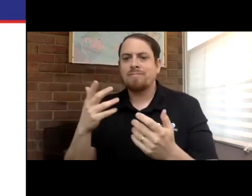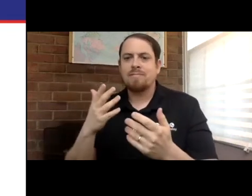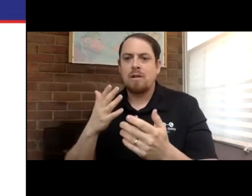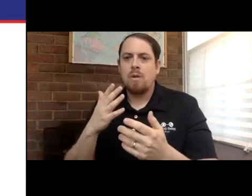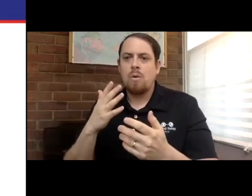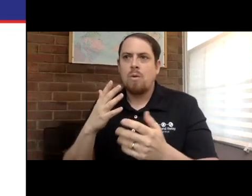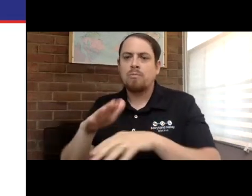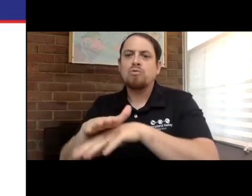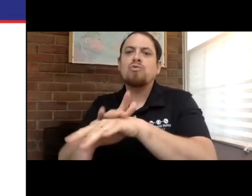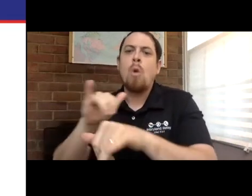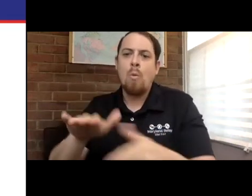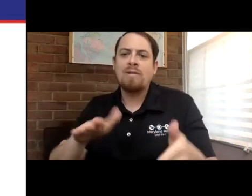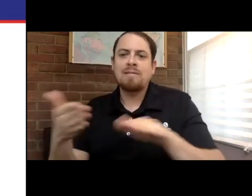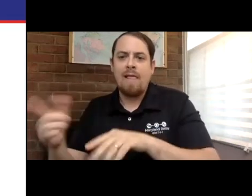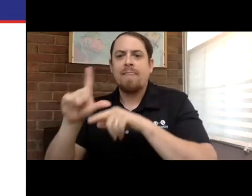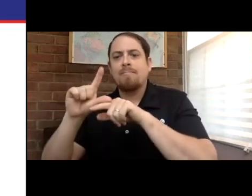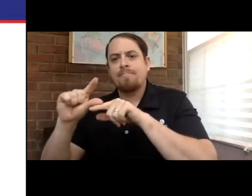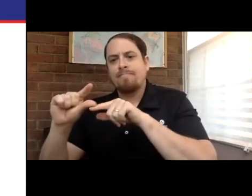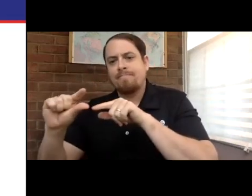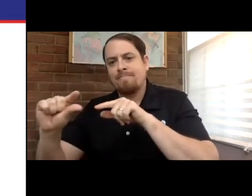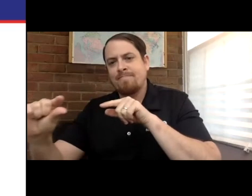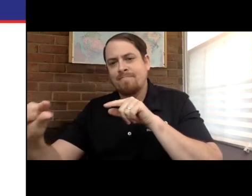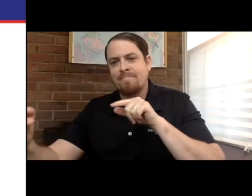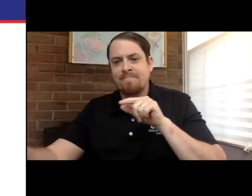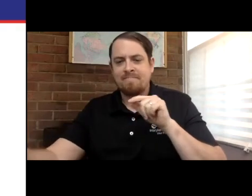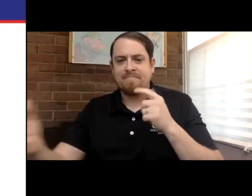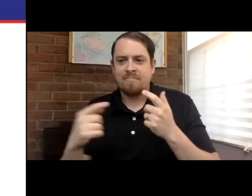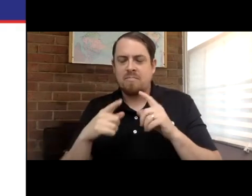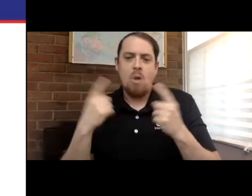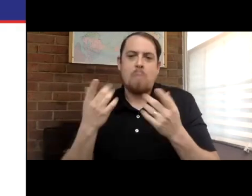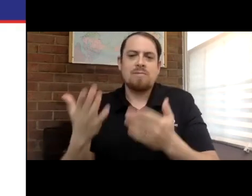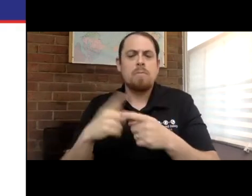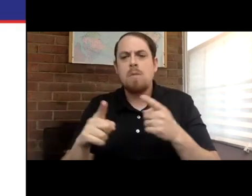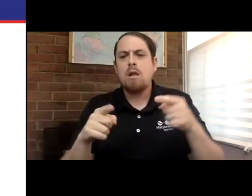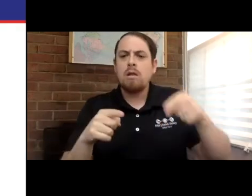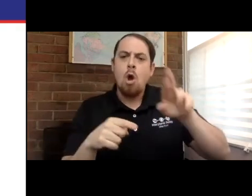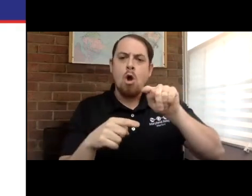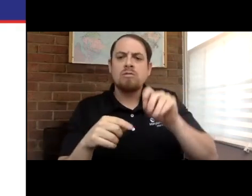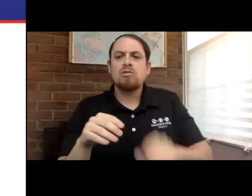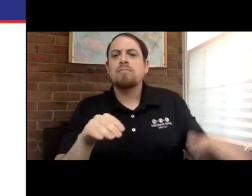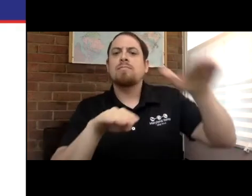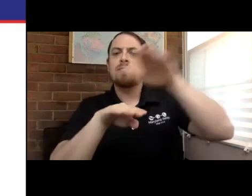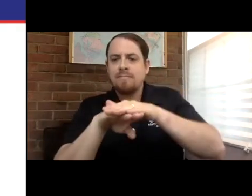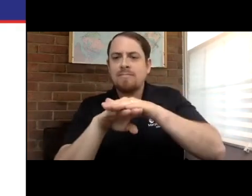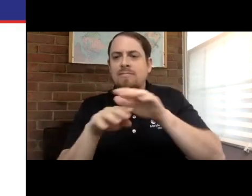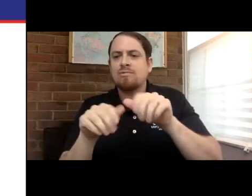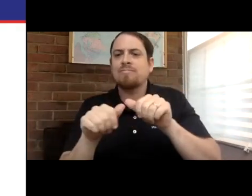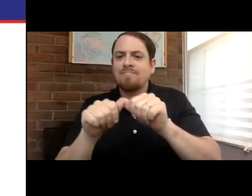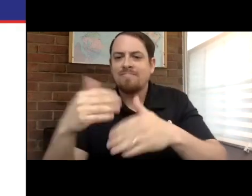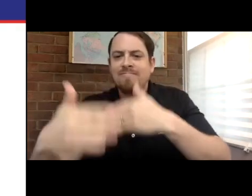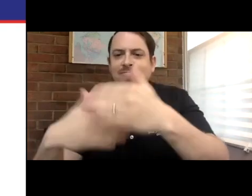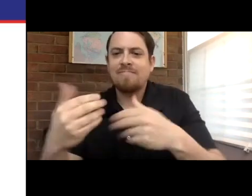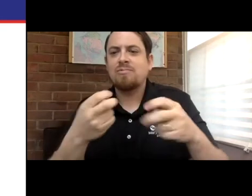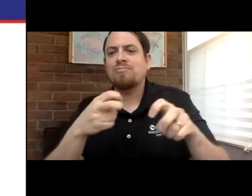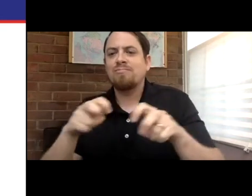going to be a specific death date, so to speak, for TTY. It's going to be a slow, gradual phase out, and it might always